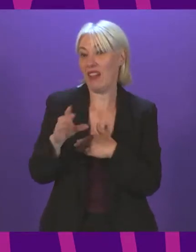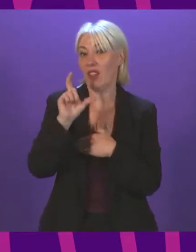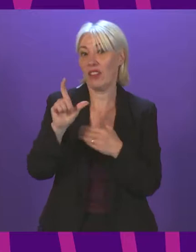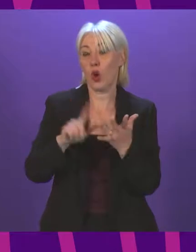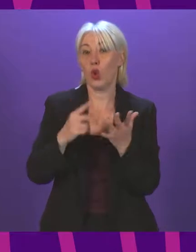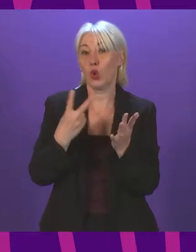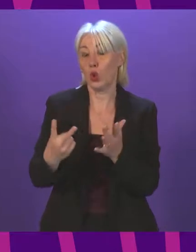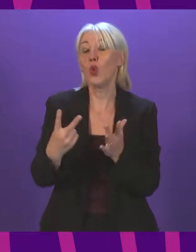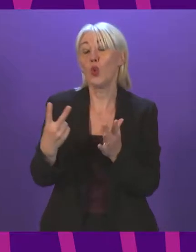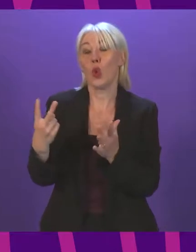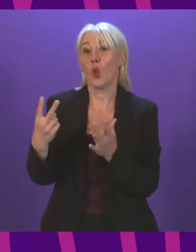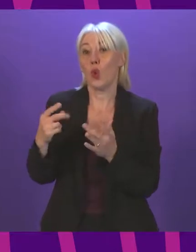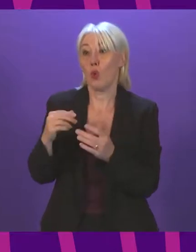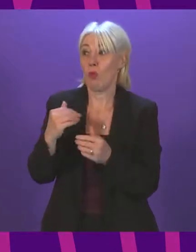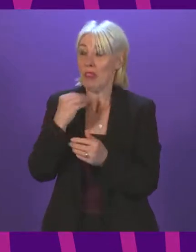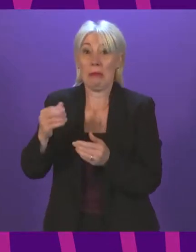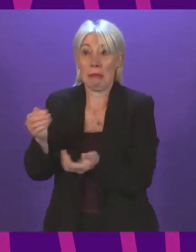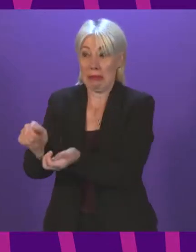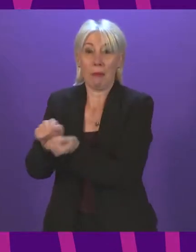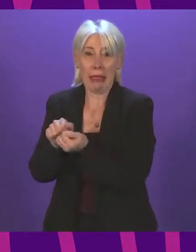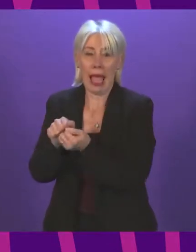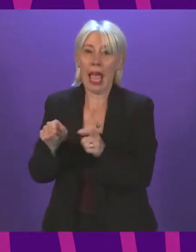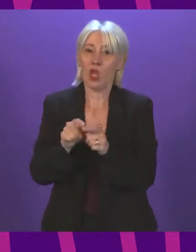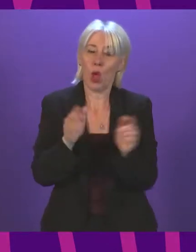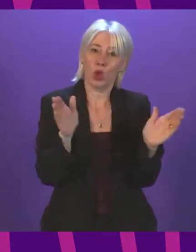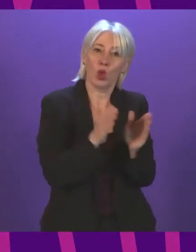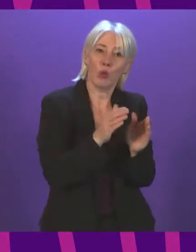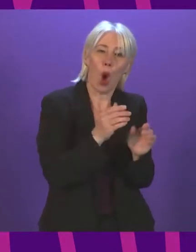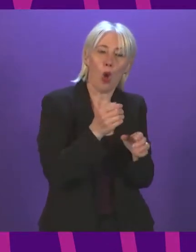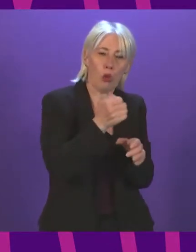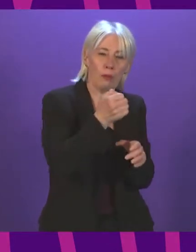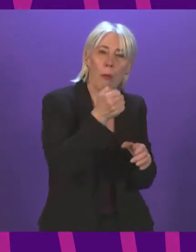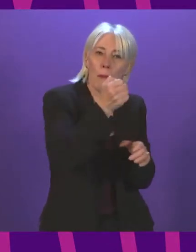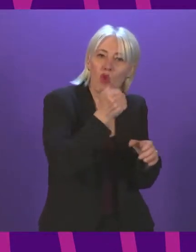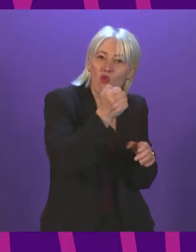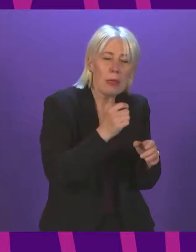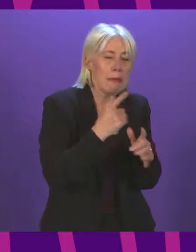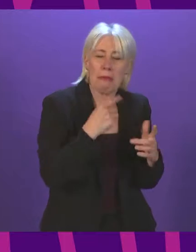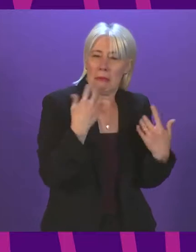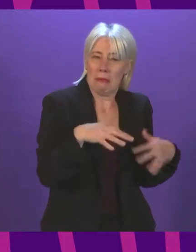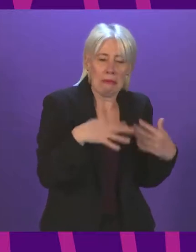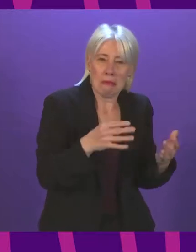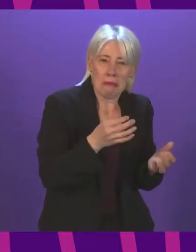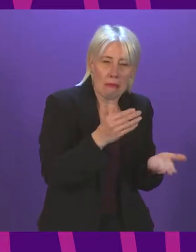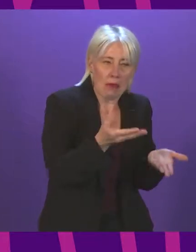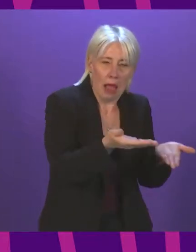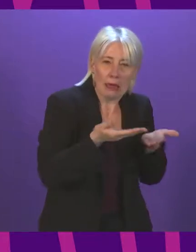Scottish small and micro breweries cannot access CO2 supplies. Without an urgent resolution, I understand that it is likely that livestock